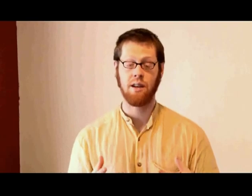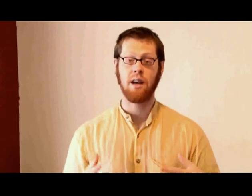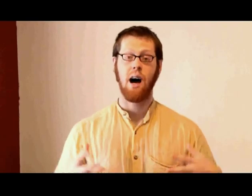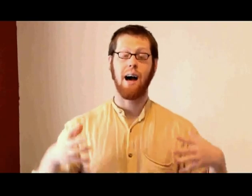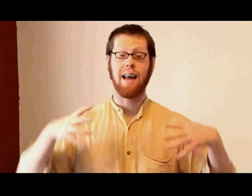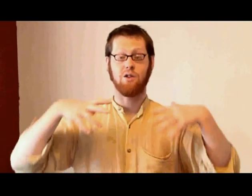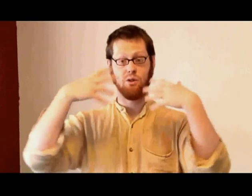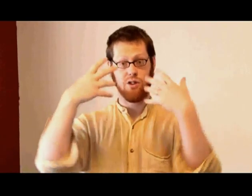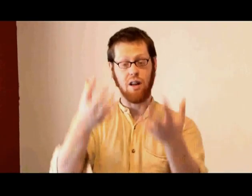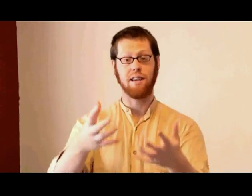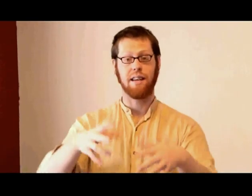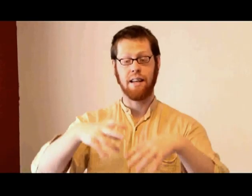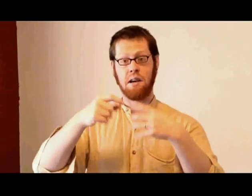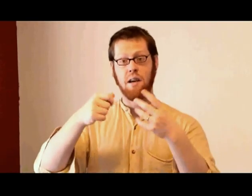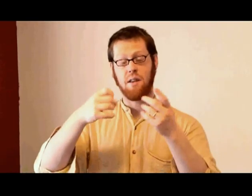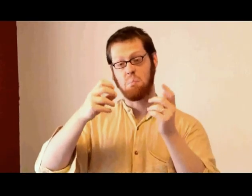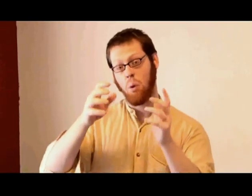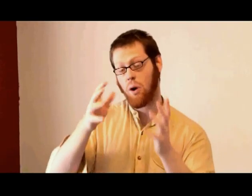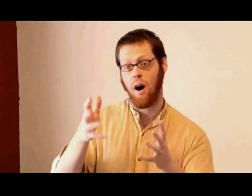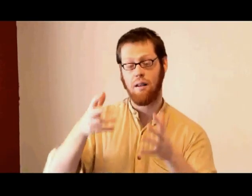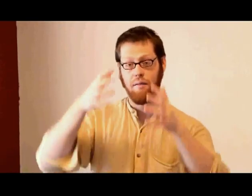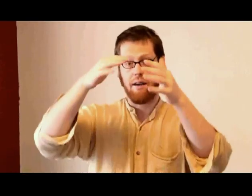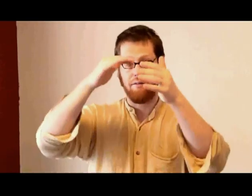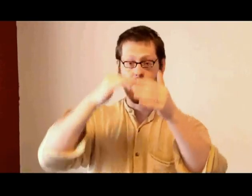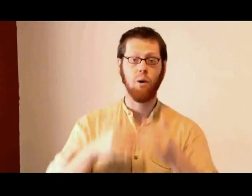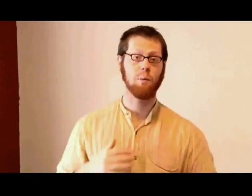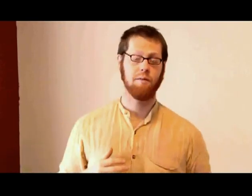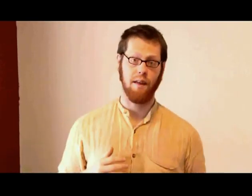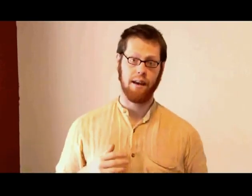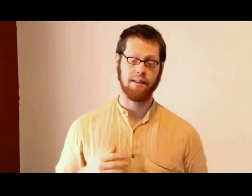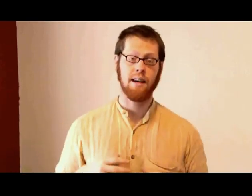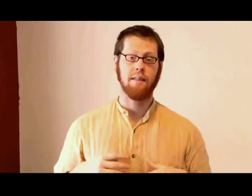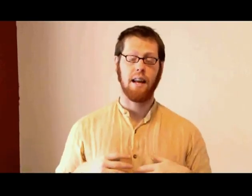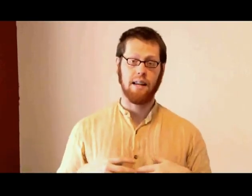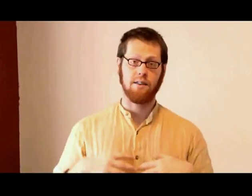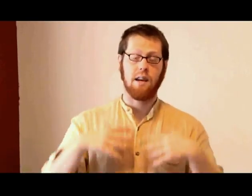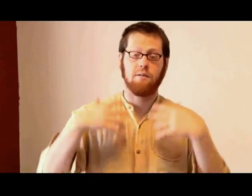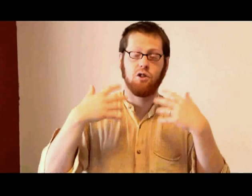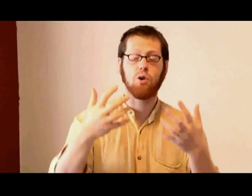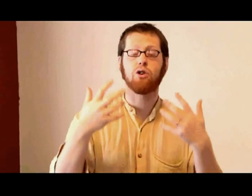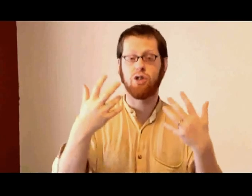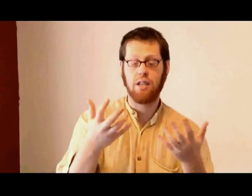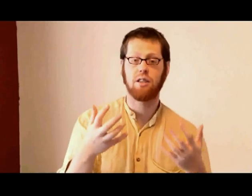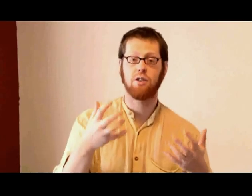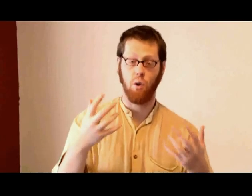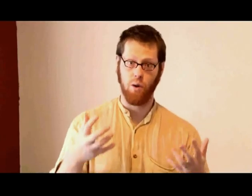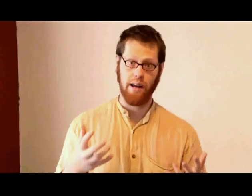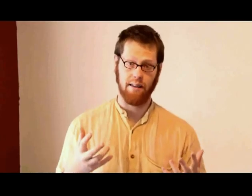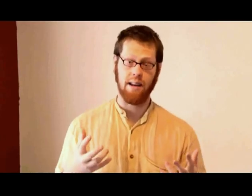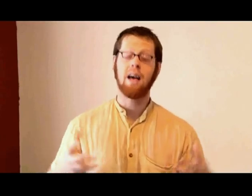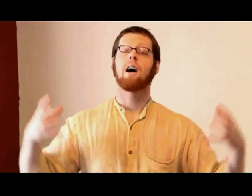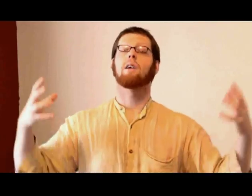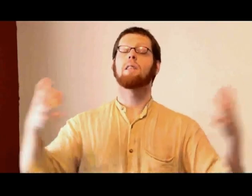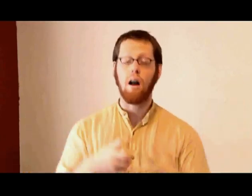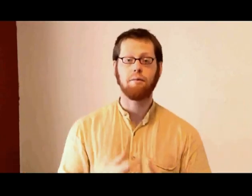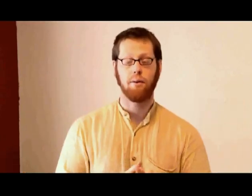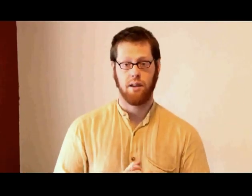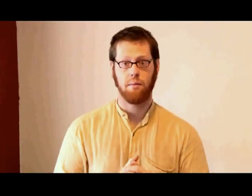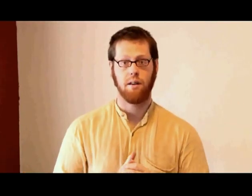it has resulted in this more codified form of things that is kind of social justice oriented. And a lot of folks come to